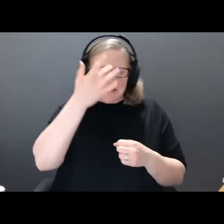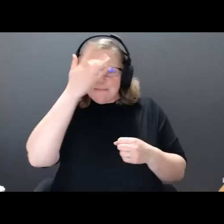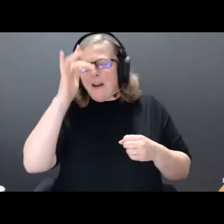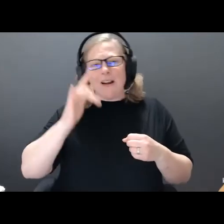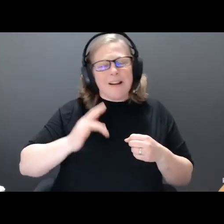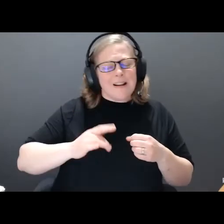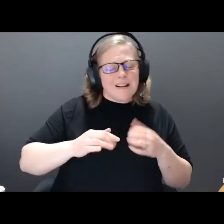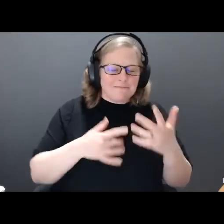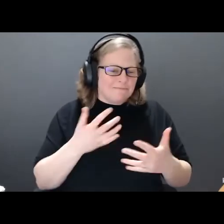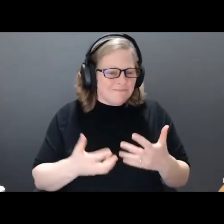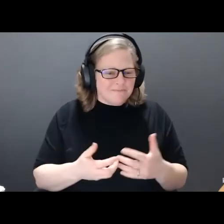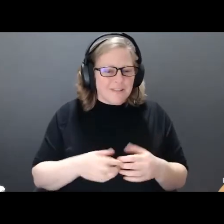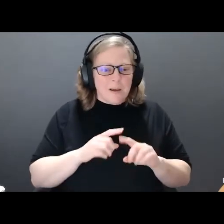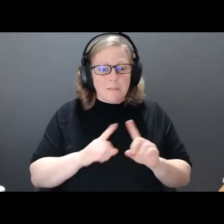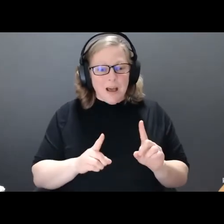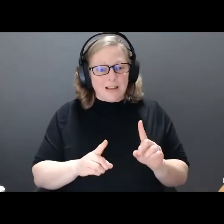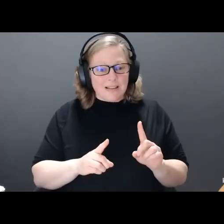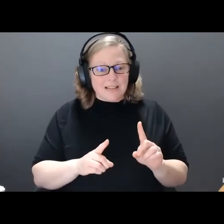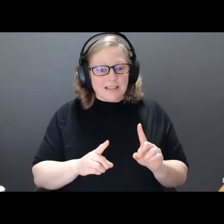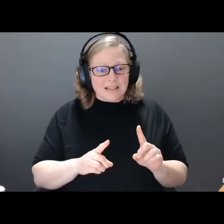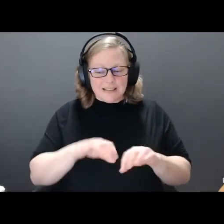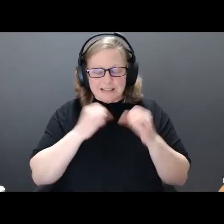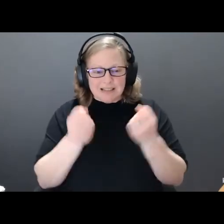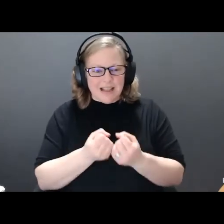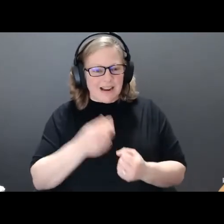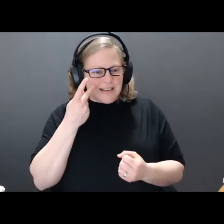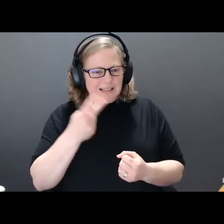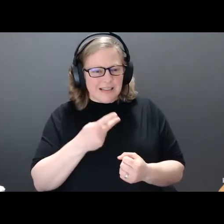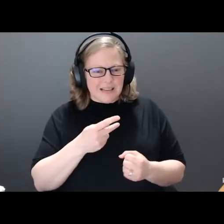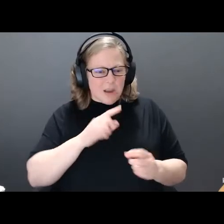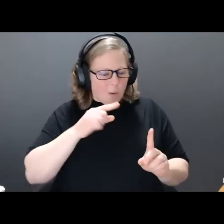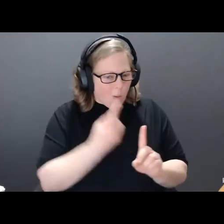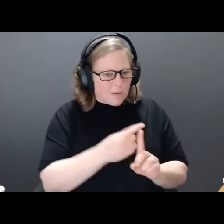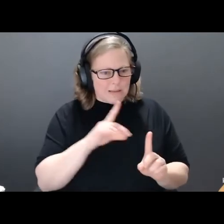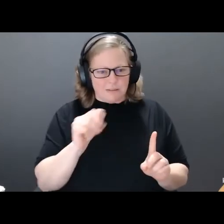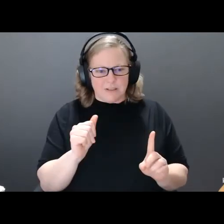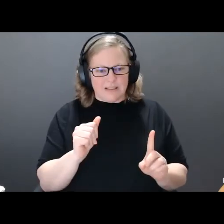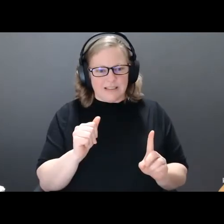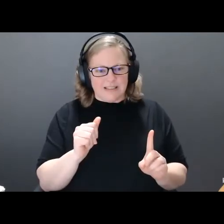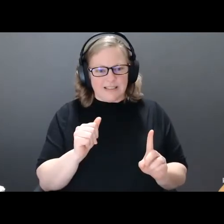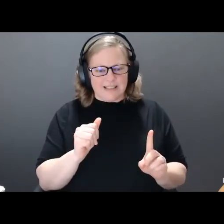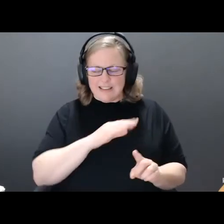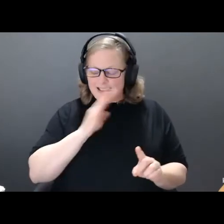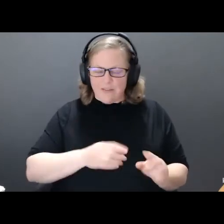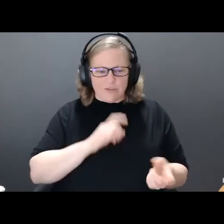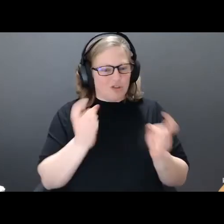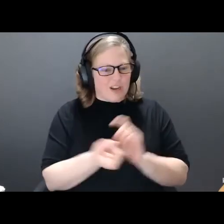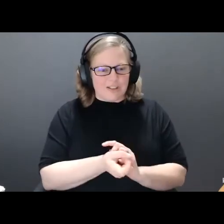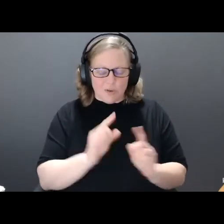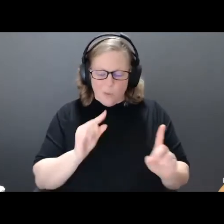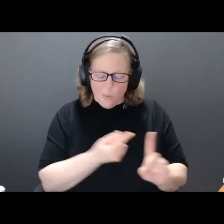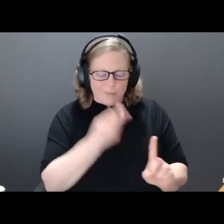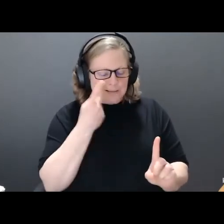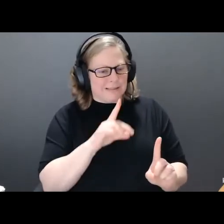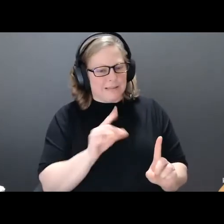all anybody sees is his disability. Nothing he does can ever outweigh that one defining characteristic.